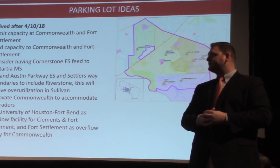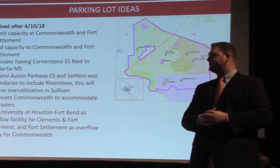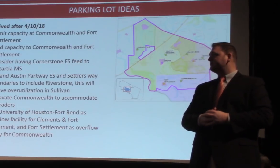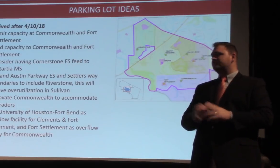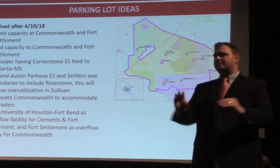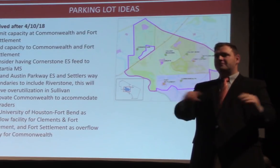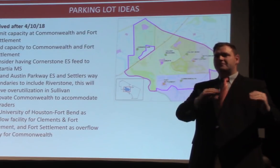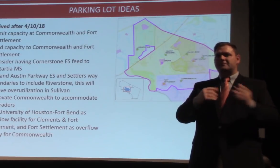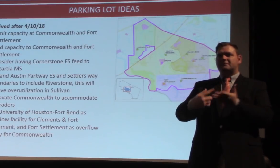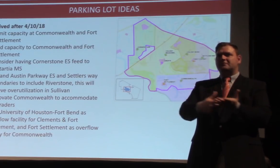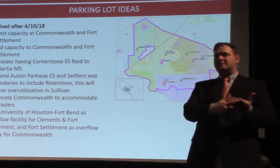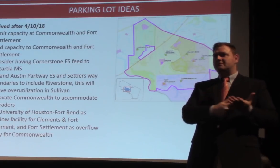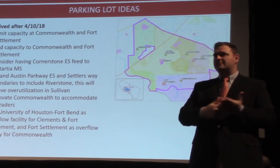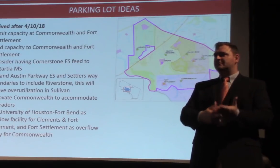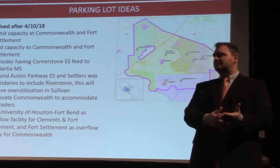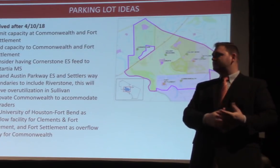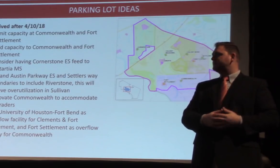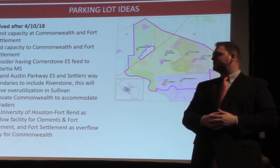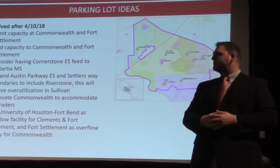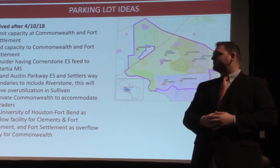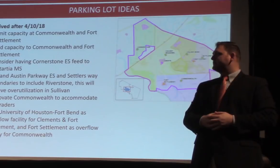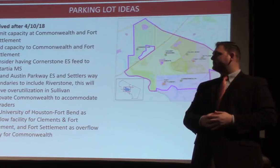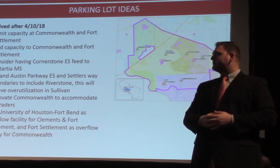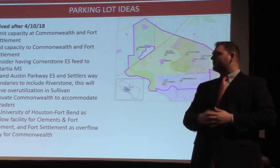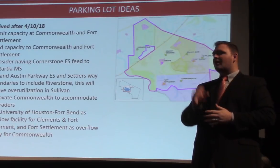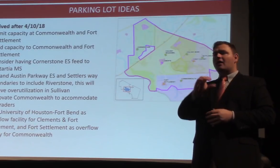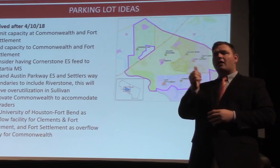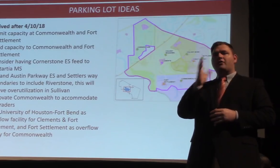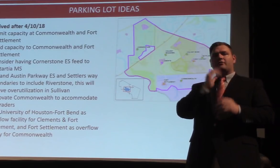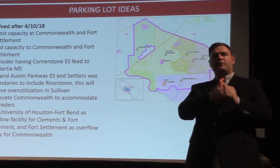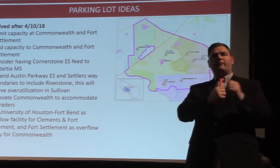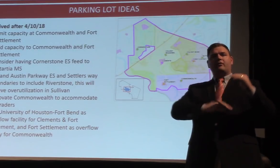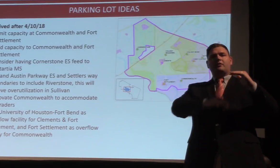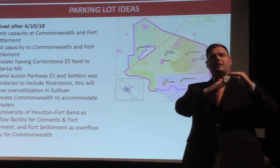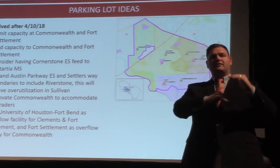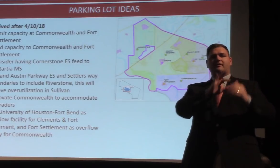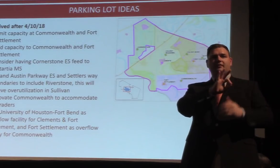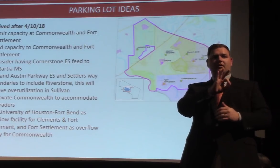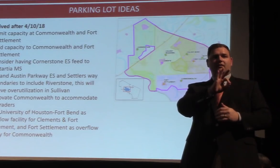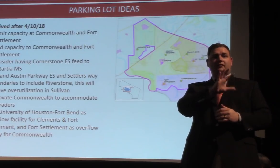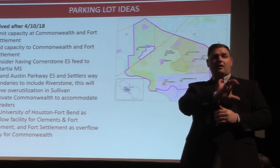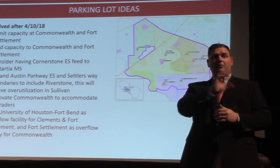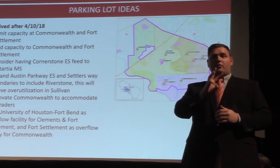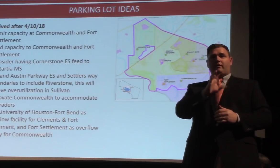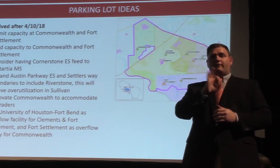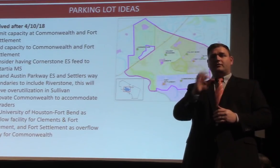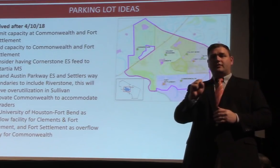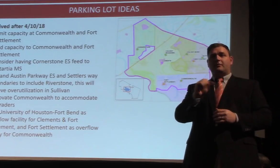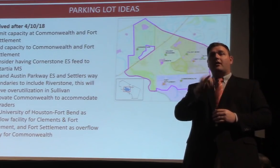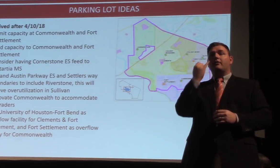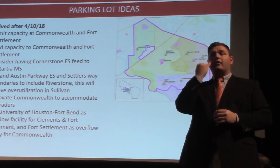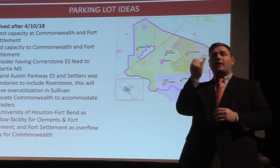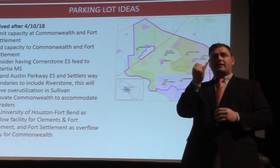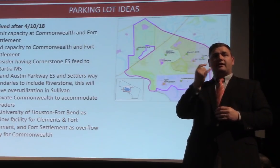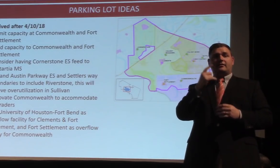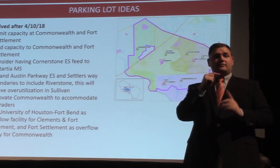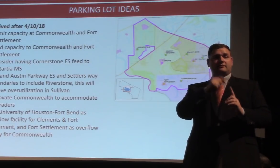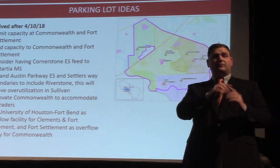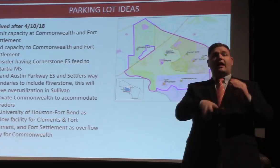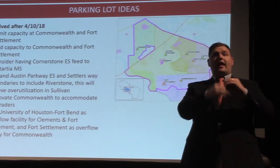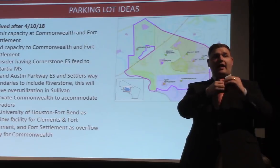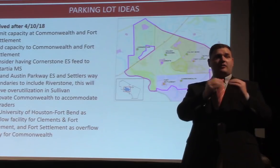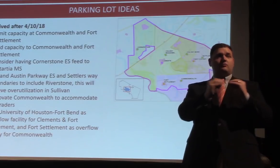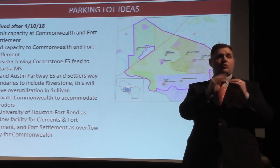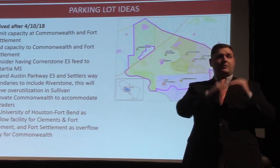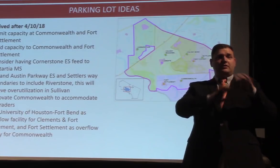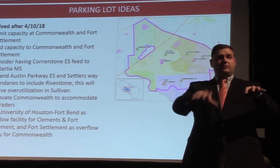Other ideas, limit capacity at Commonwealth and Fort Settlement. Other ideas, add capacity to Commonwealth and Fort